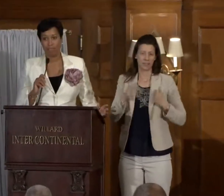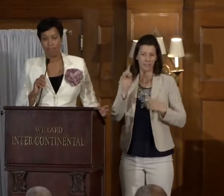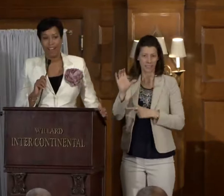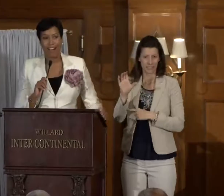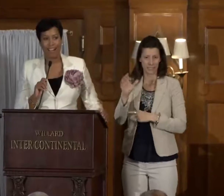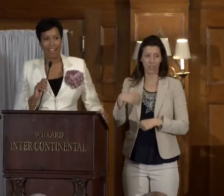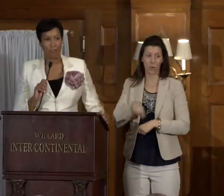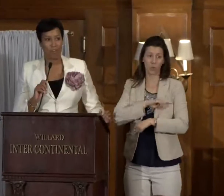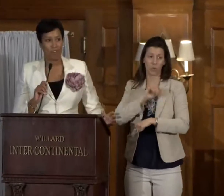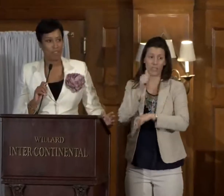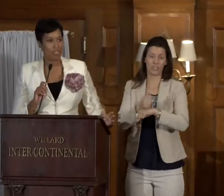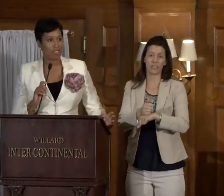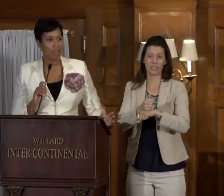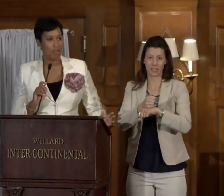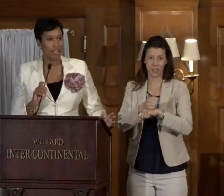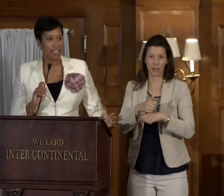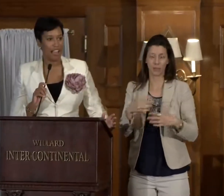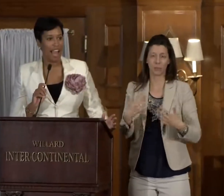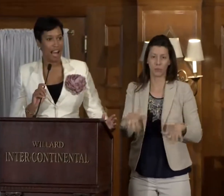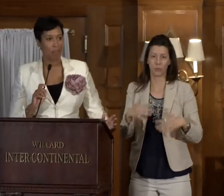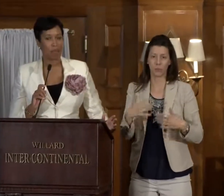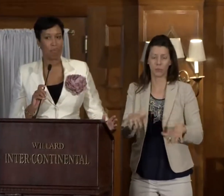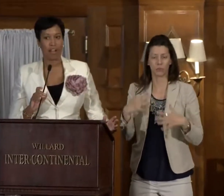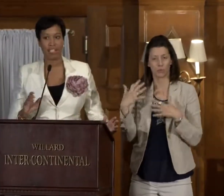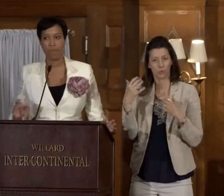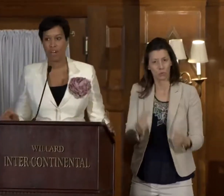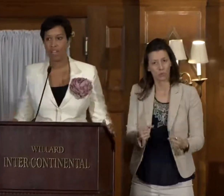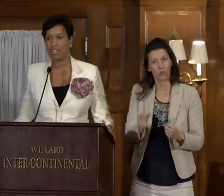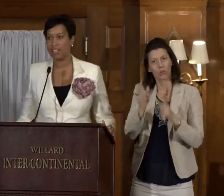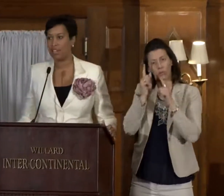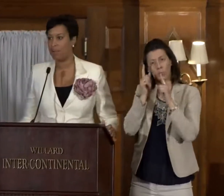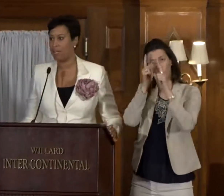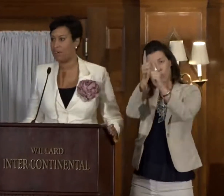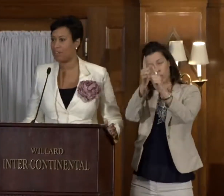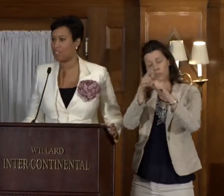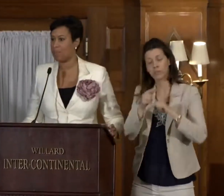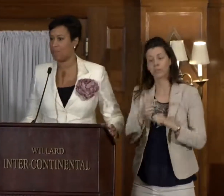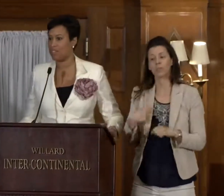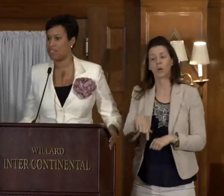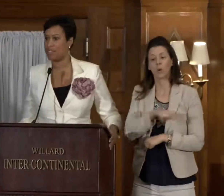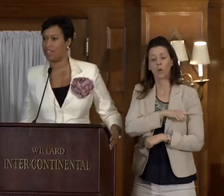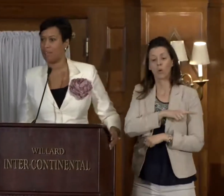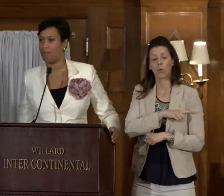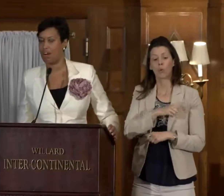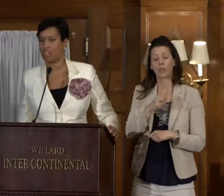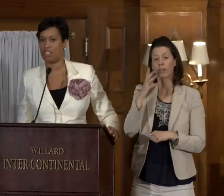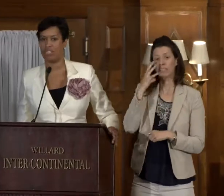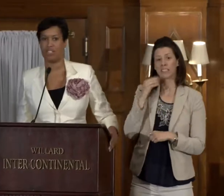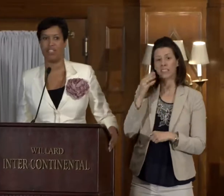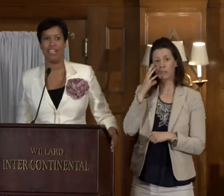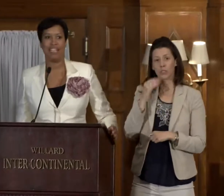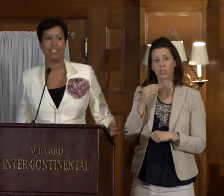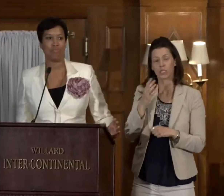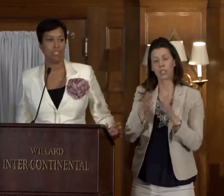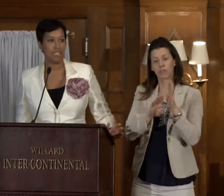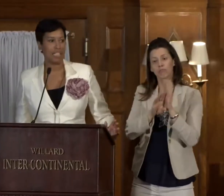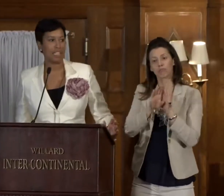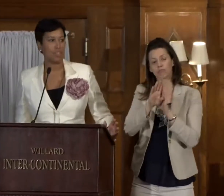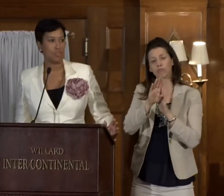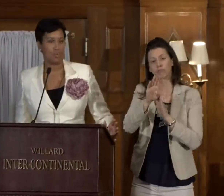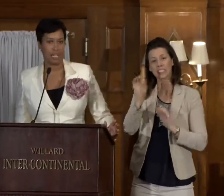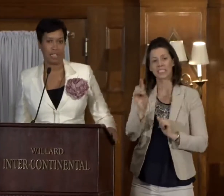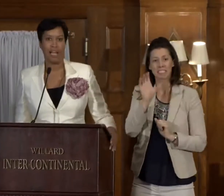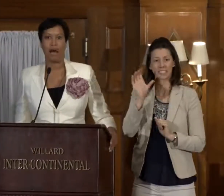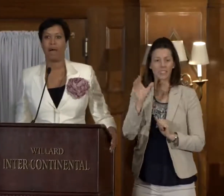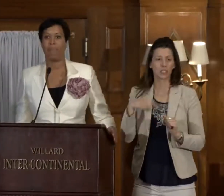agenda, and we're focused on how the prosperity that we are experiencing in Washington is really